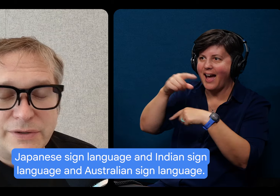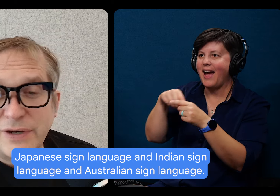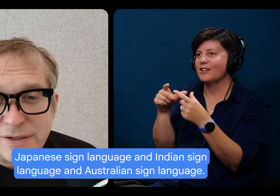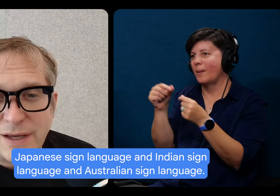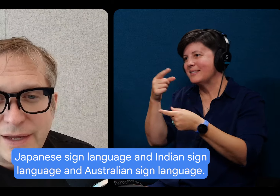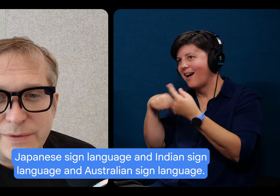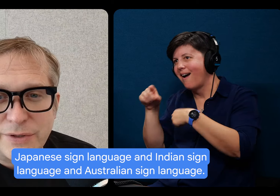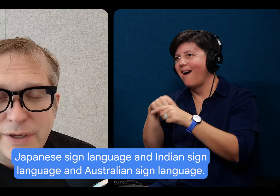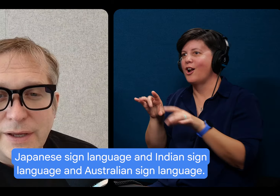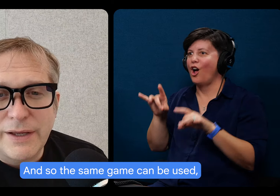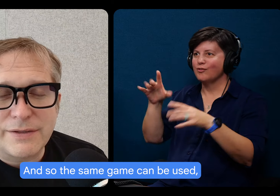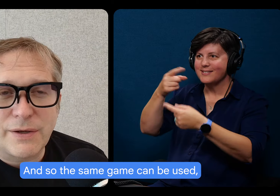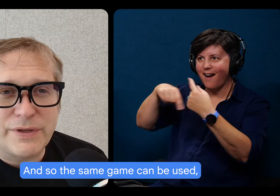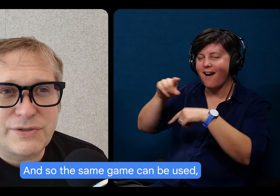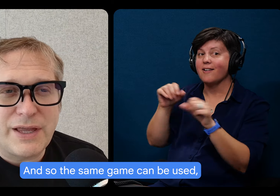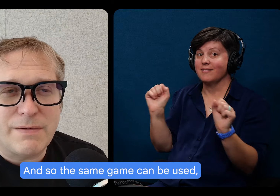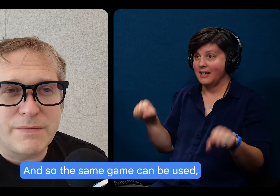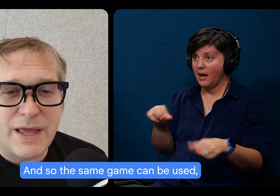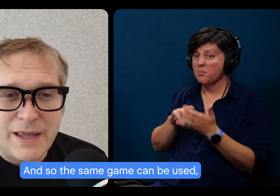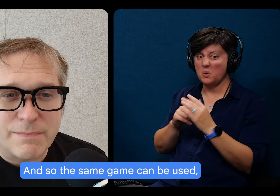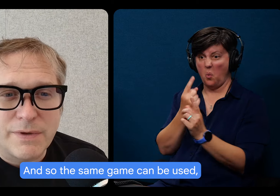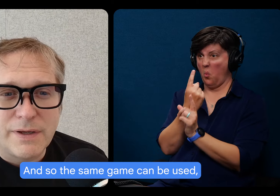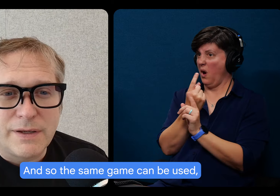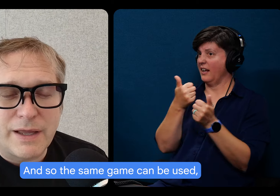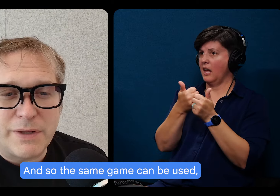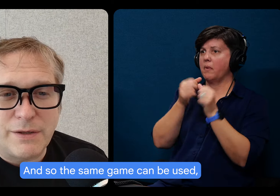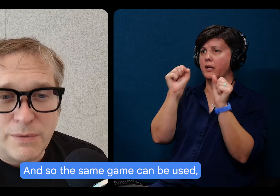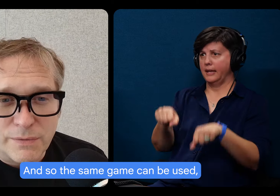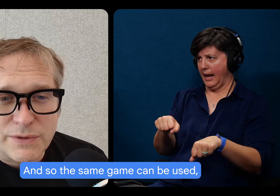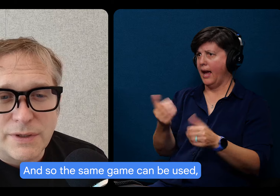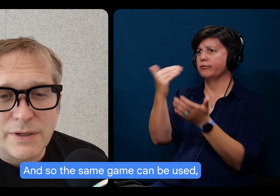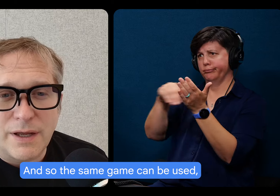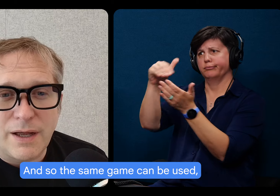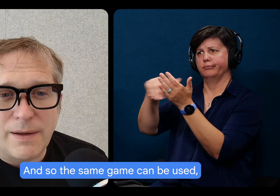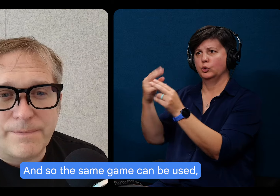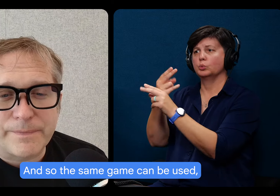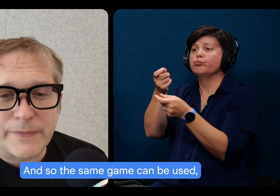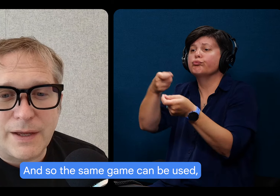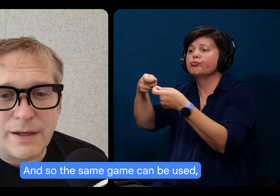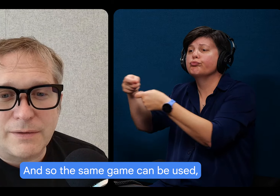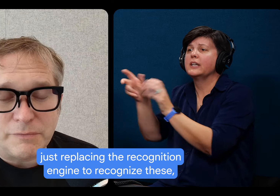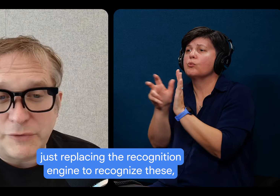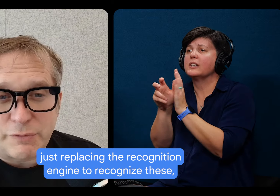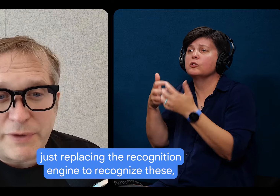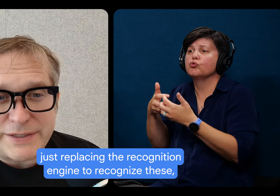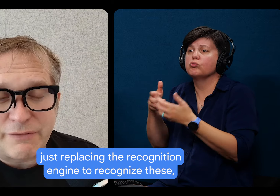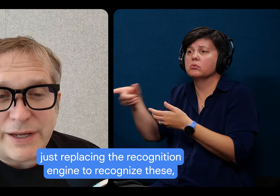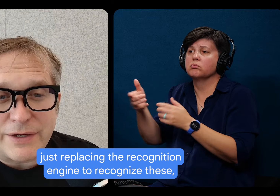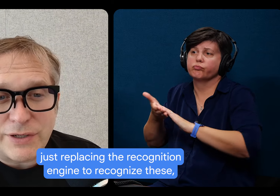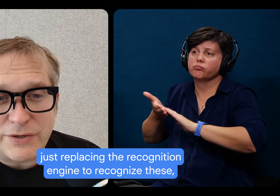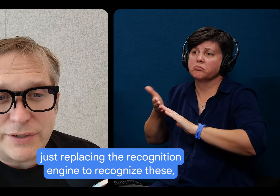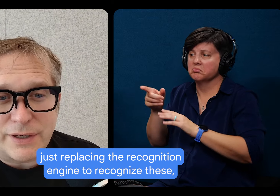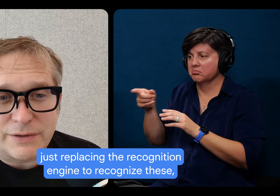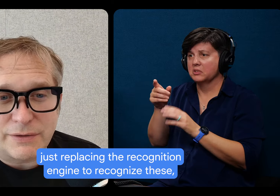language and Australian sign language. And so the same game can be used, um, uh, just replacing the